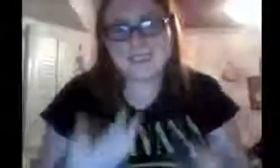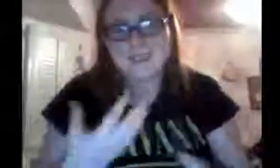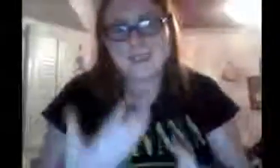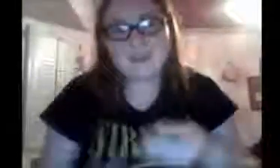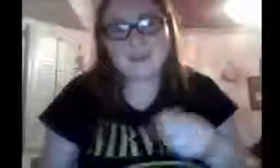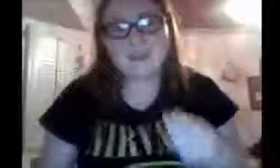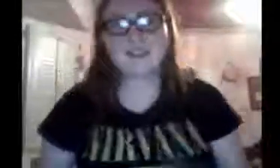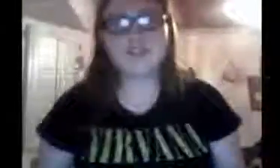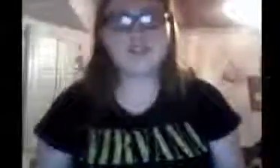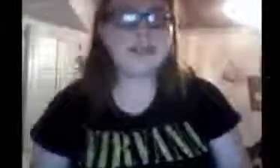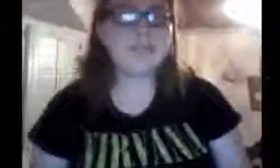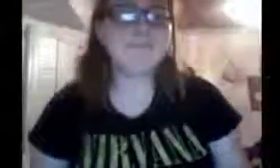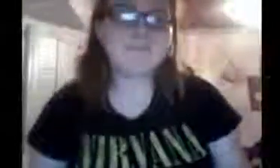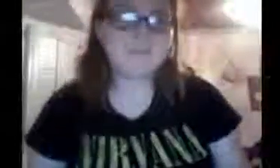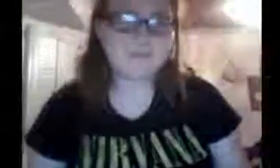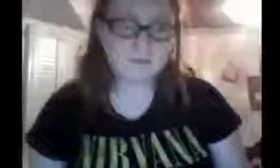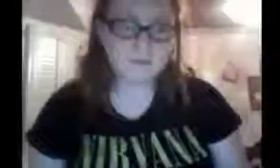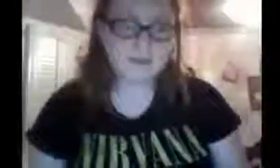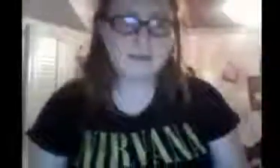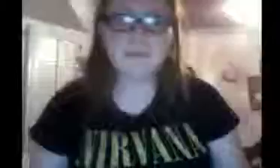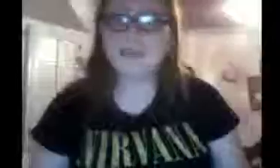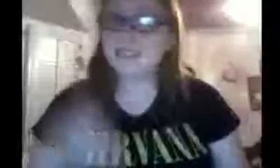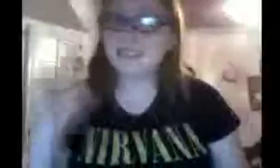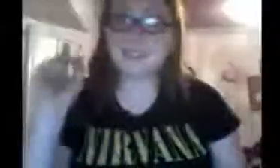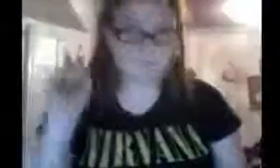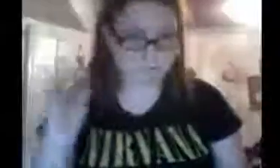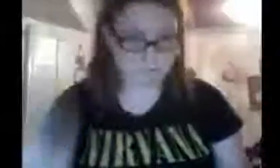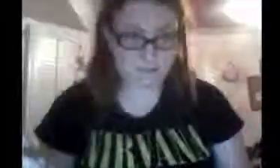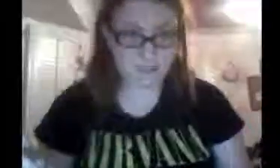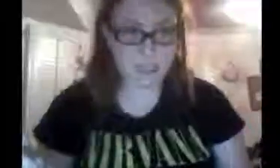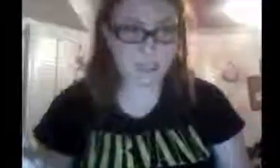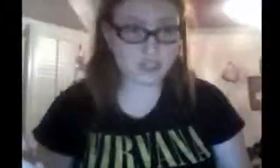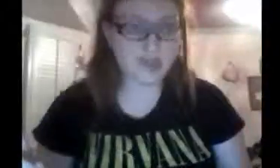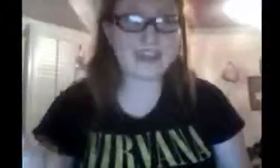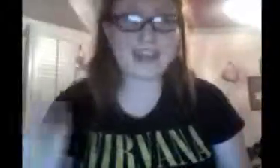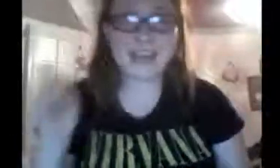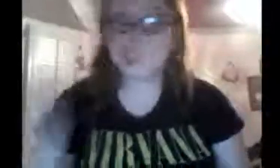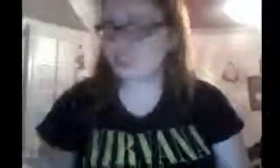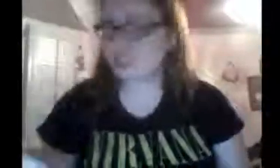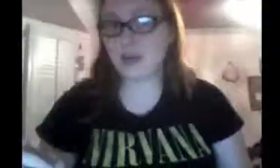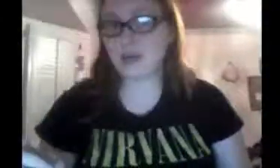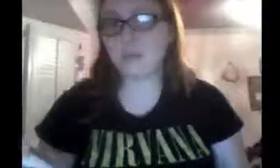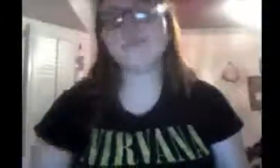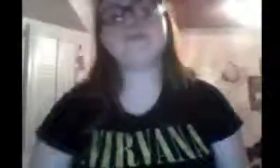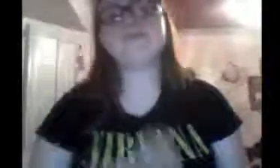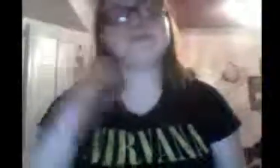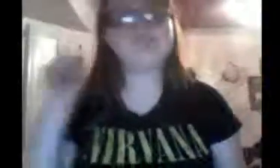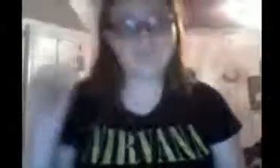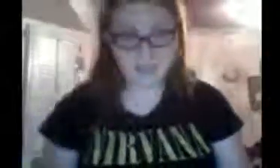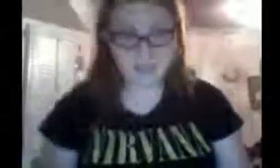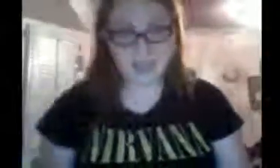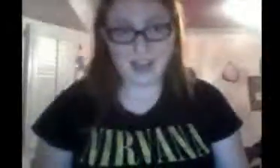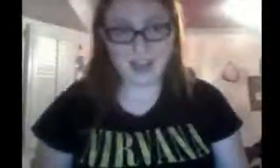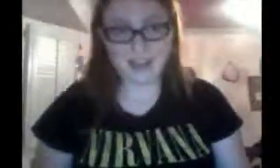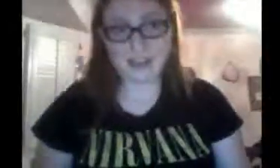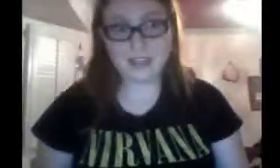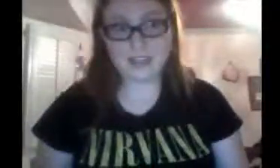slowly because Dr. Drack and Sergio are gonna,